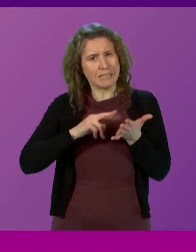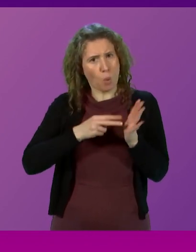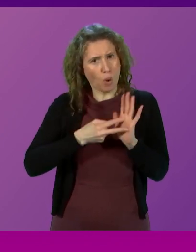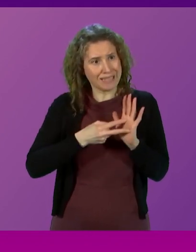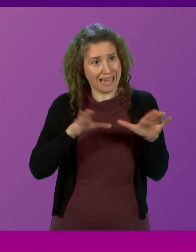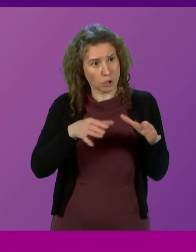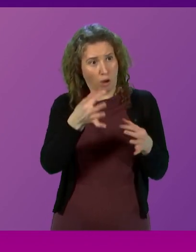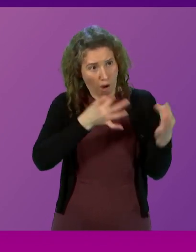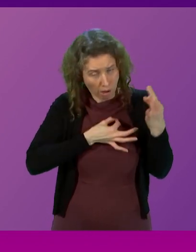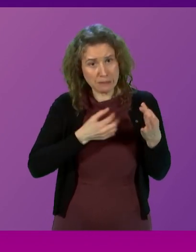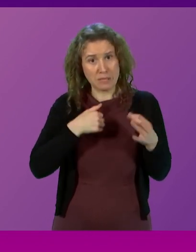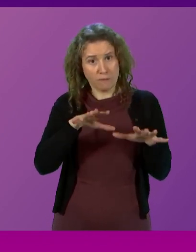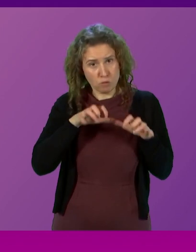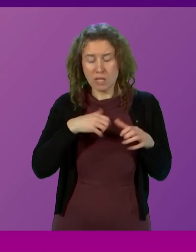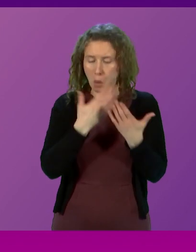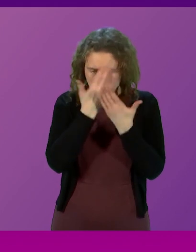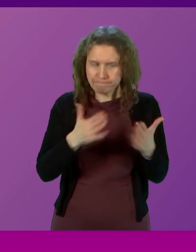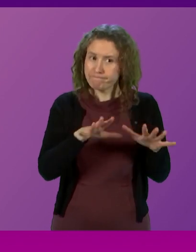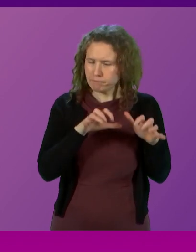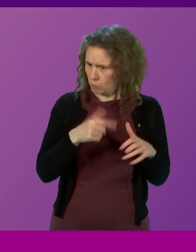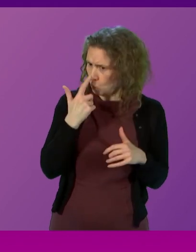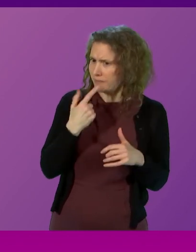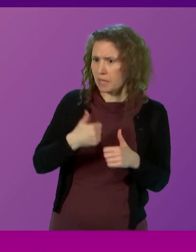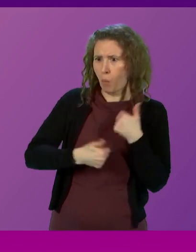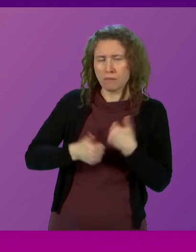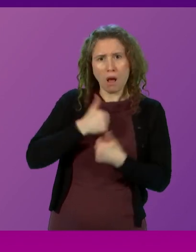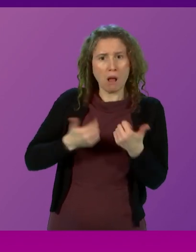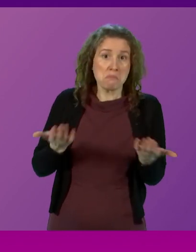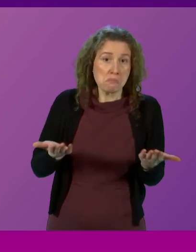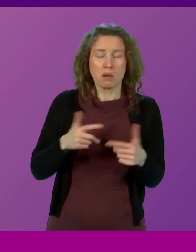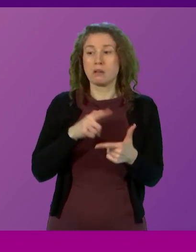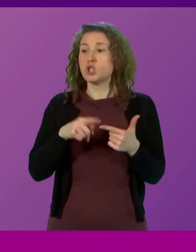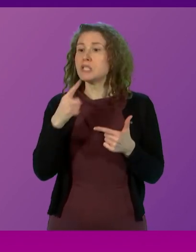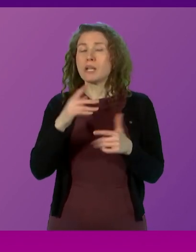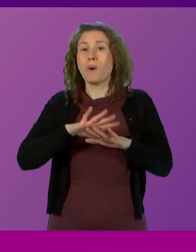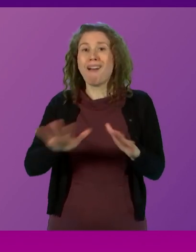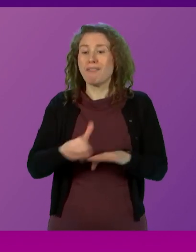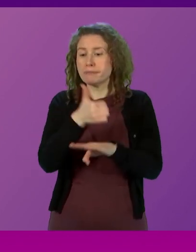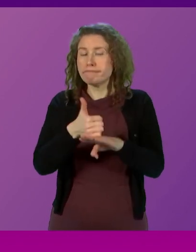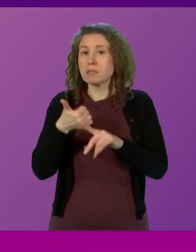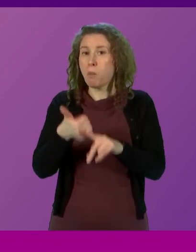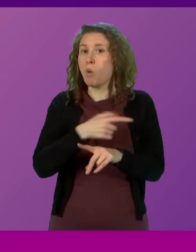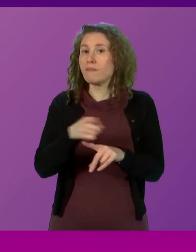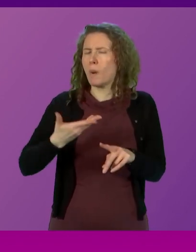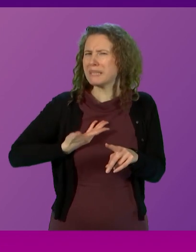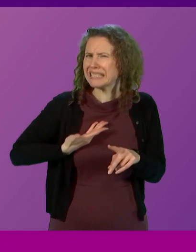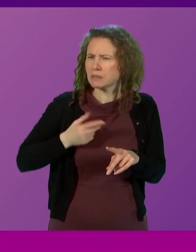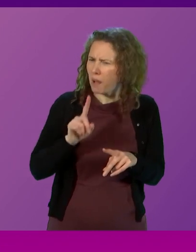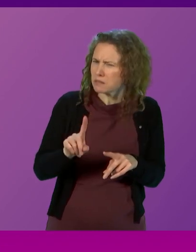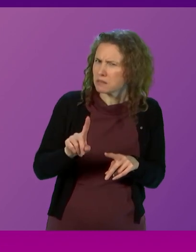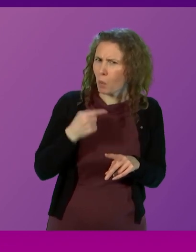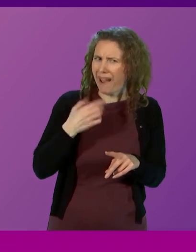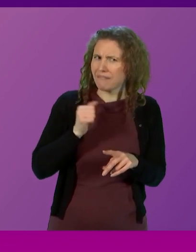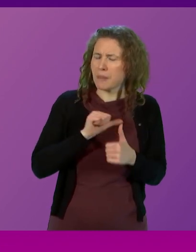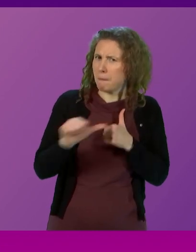asked me to do that, that might have merited a welcome. She said that we've not put in place support for business. We have got